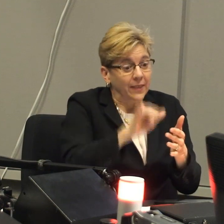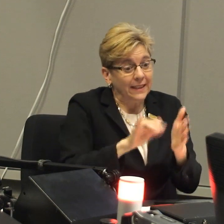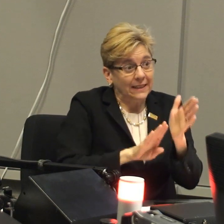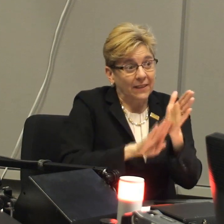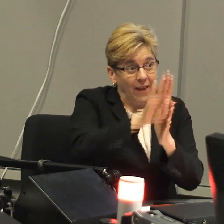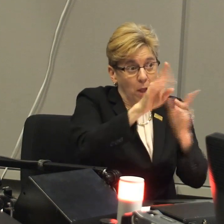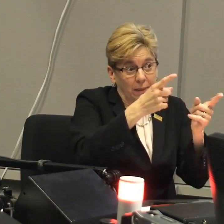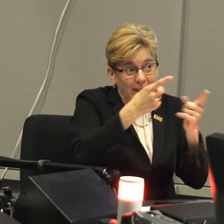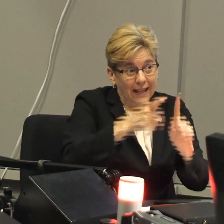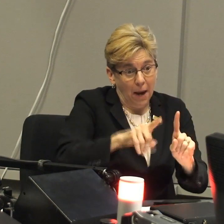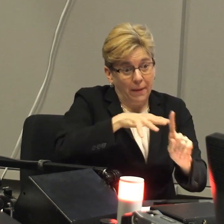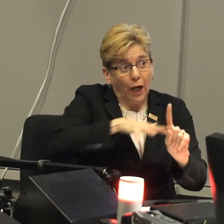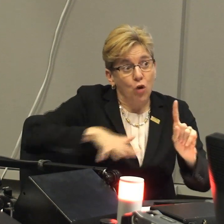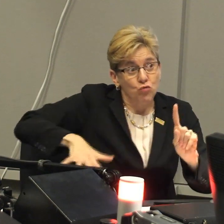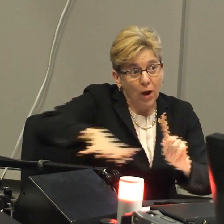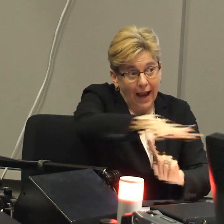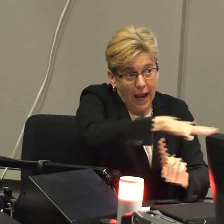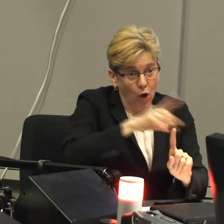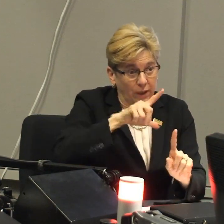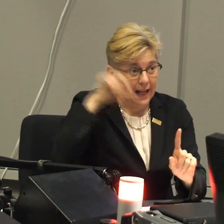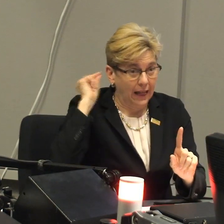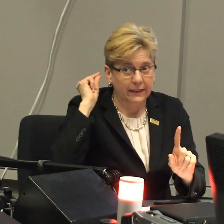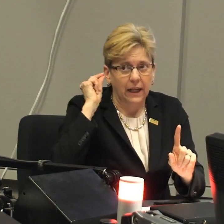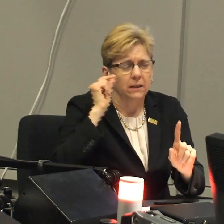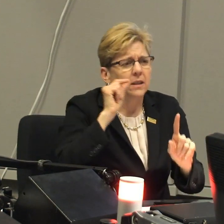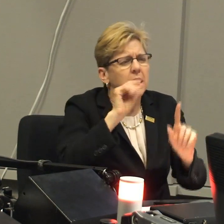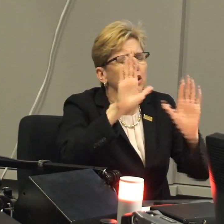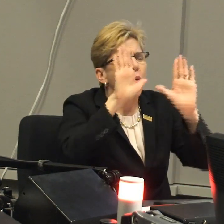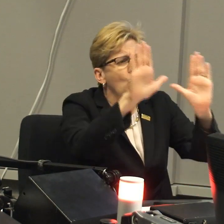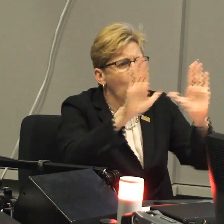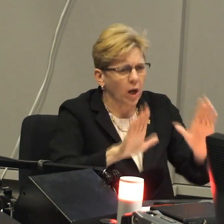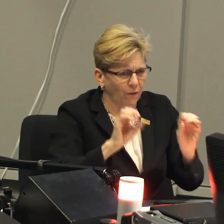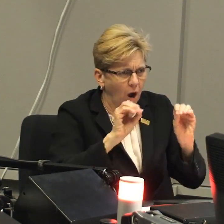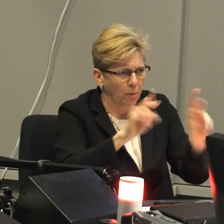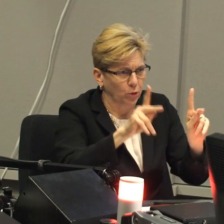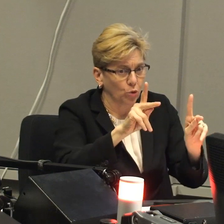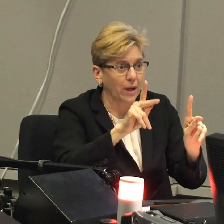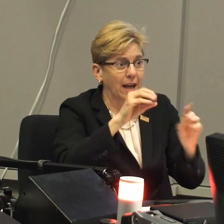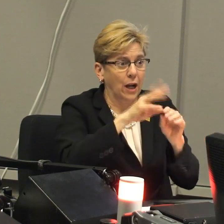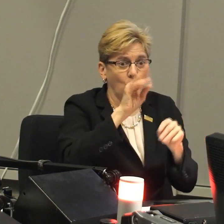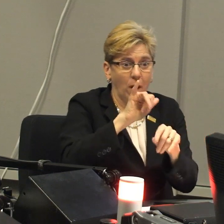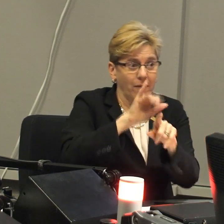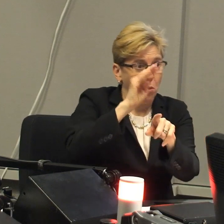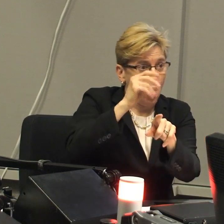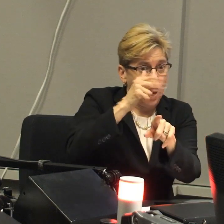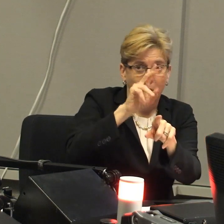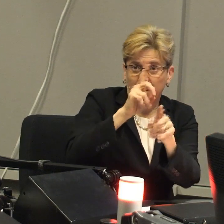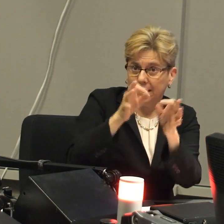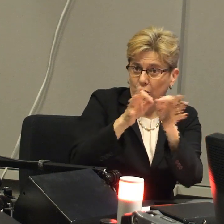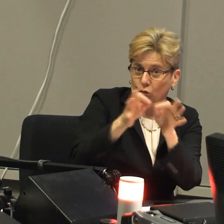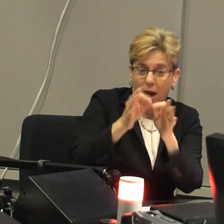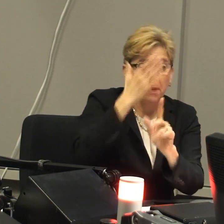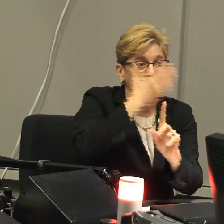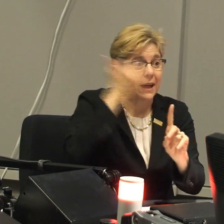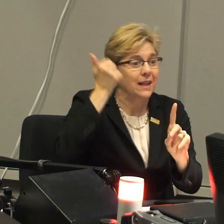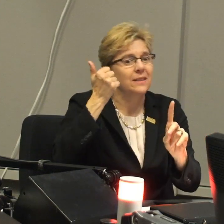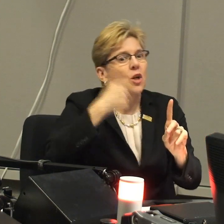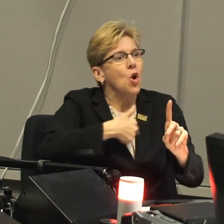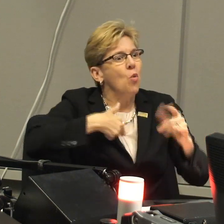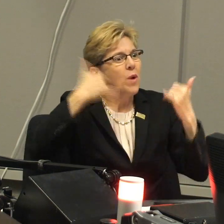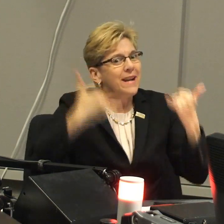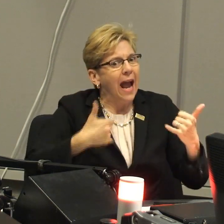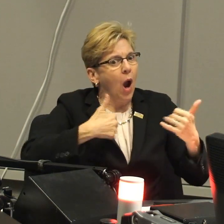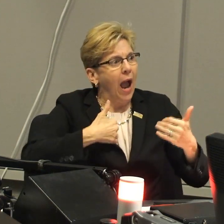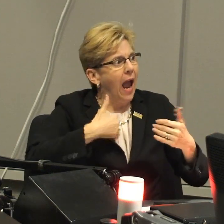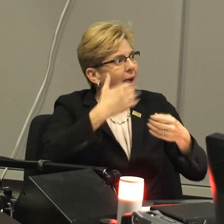Gallaudet. And this development that's happening around Gallaudet is actually a wonderful opportunity in a way that Mohamed has